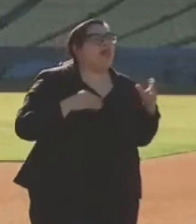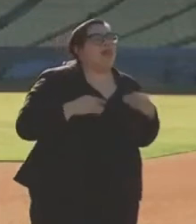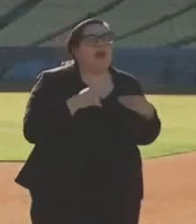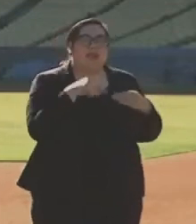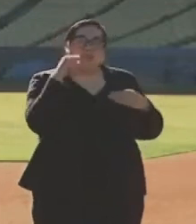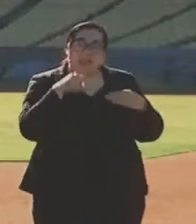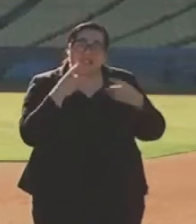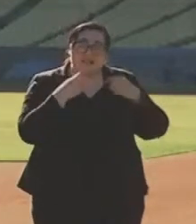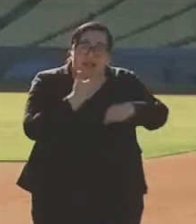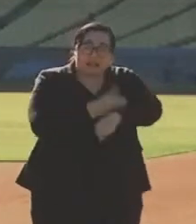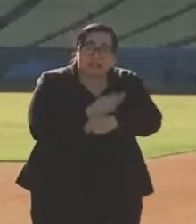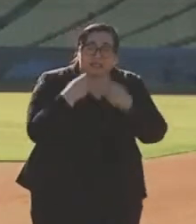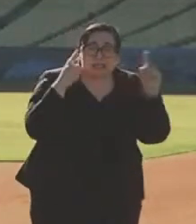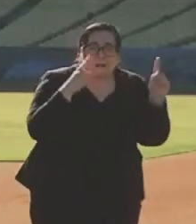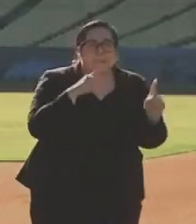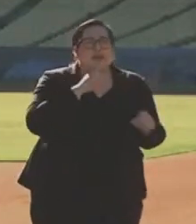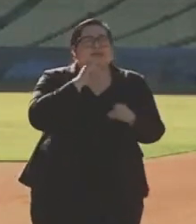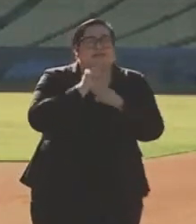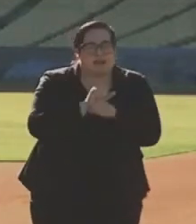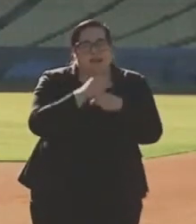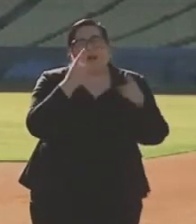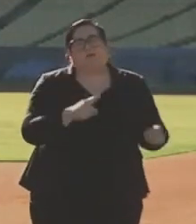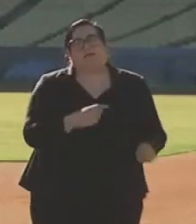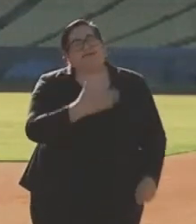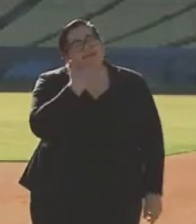succeed, it needs to be a reality. Thank you.